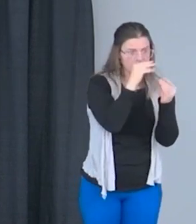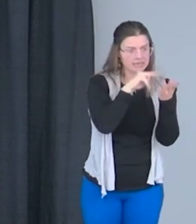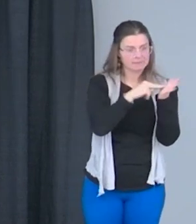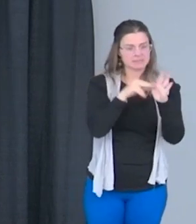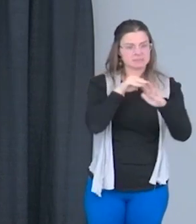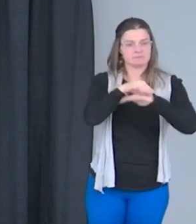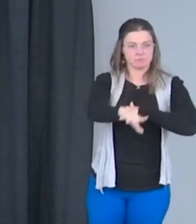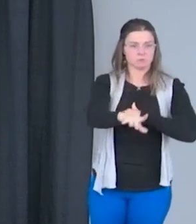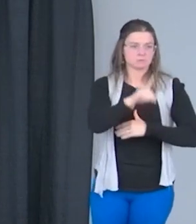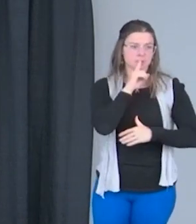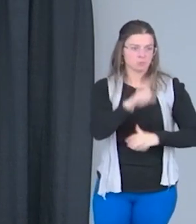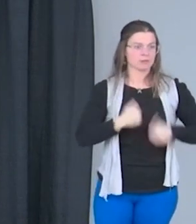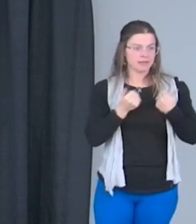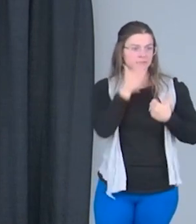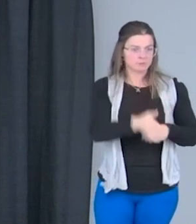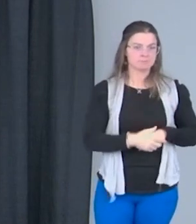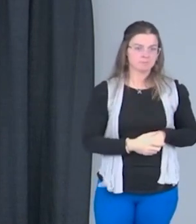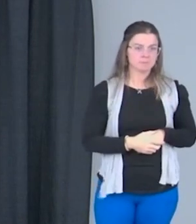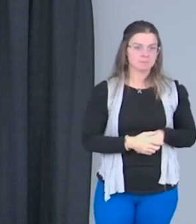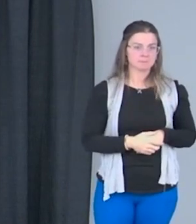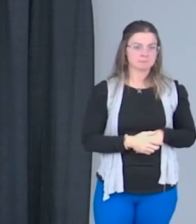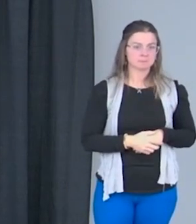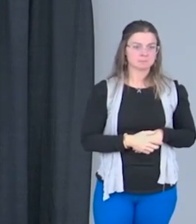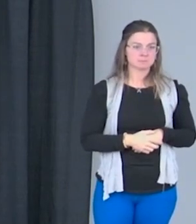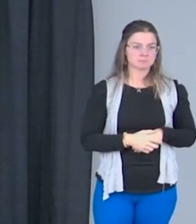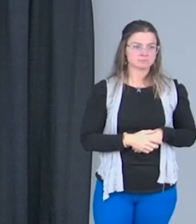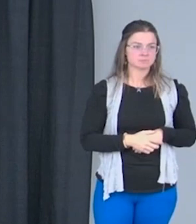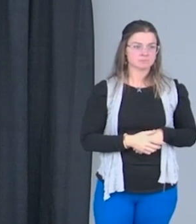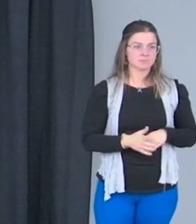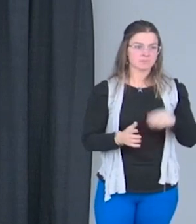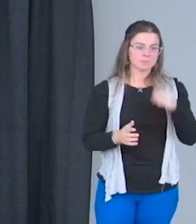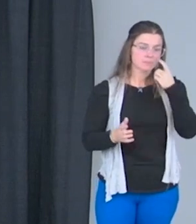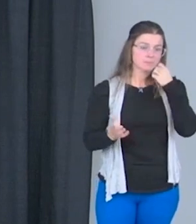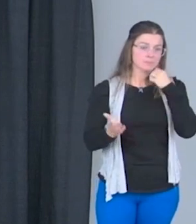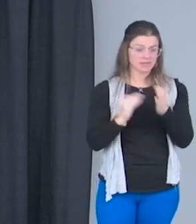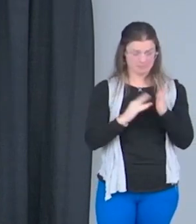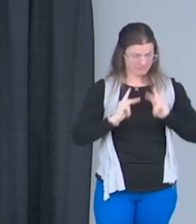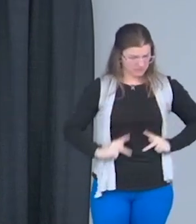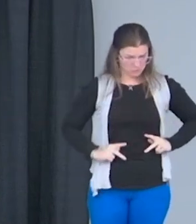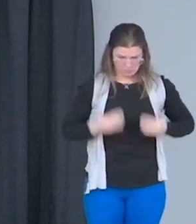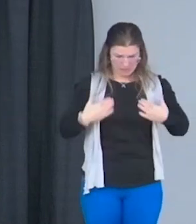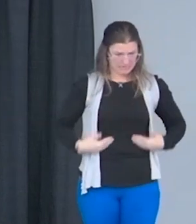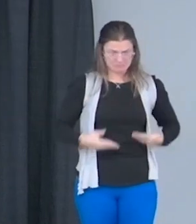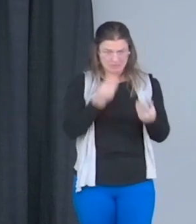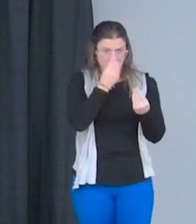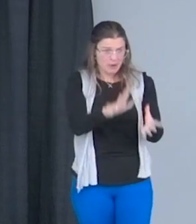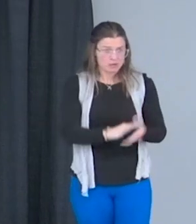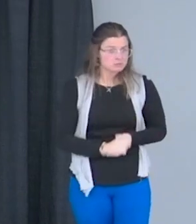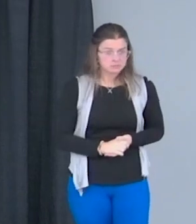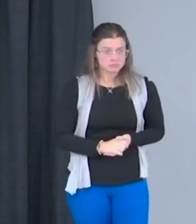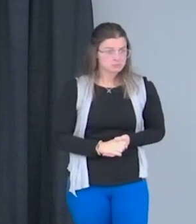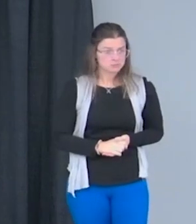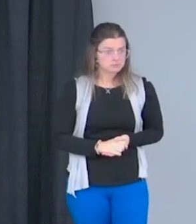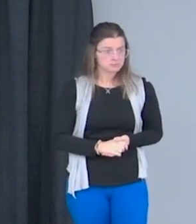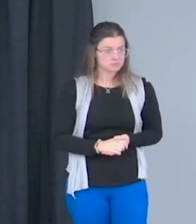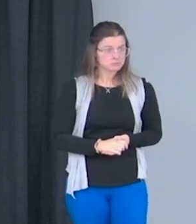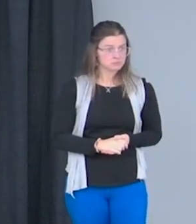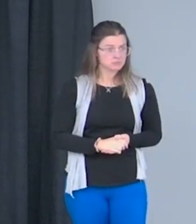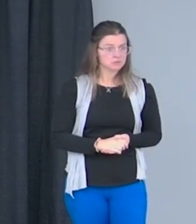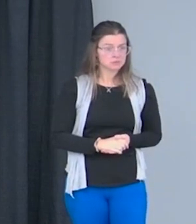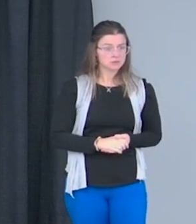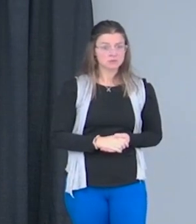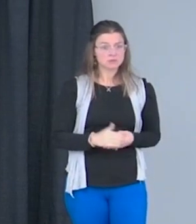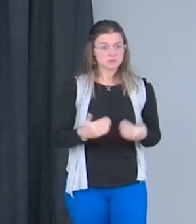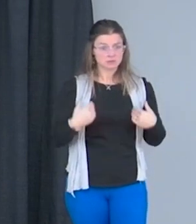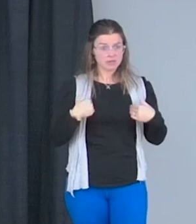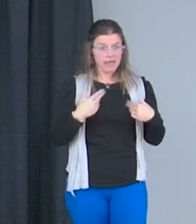And so, now my physical body really, again, my physical body don't bother me. Tell people that every day. You know, if there's